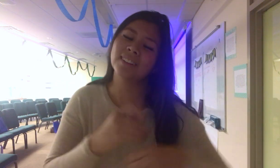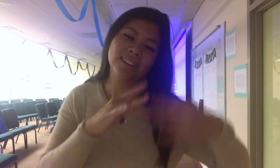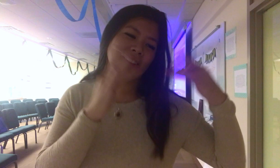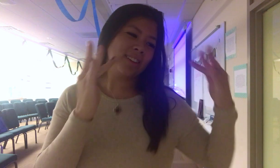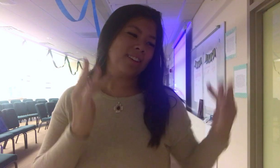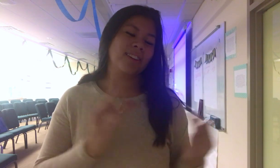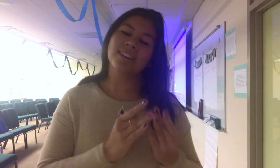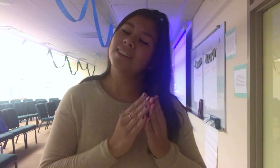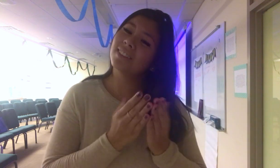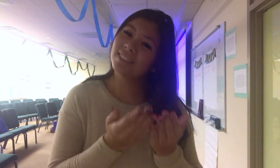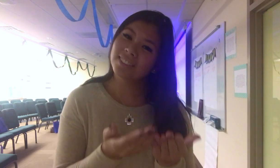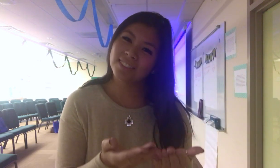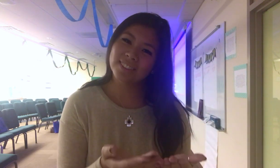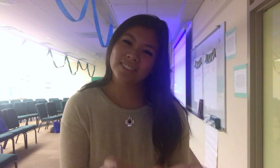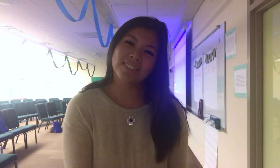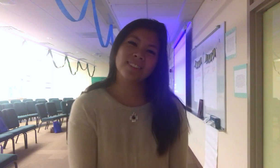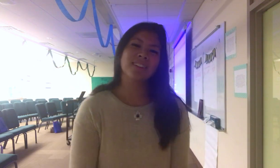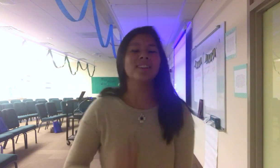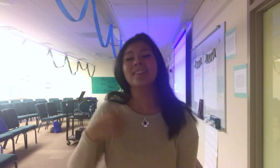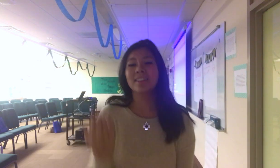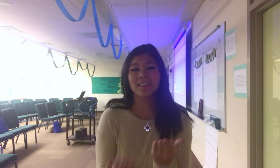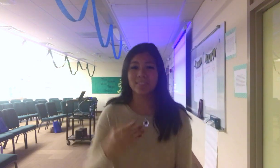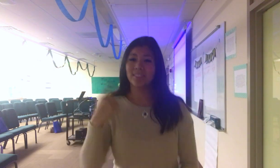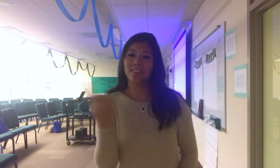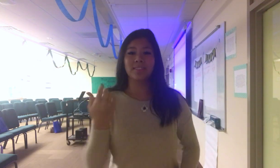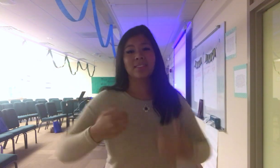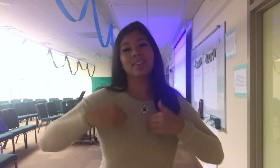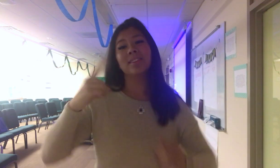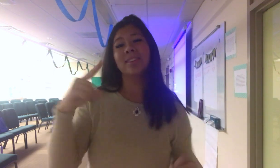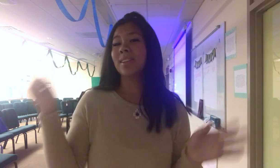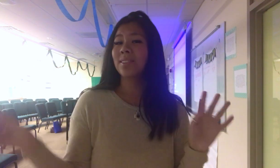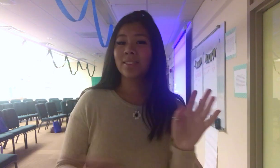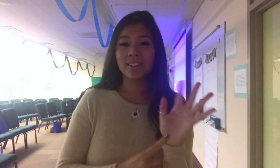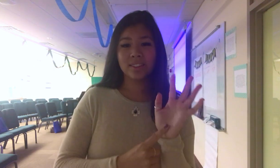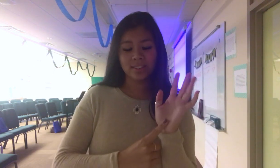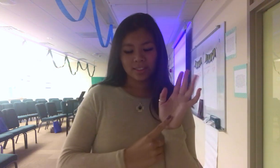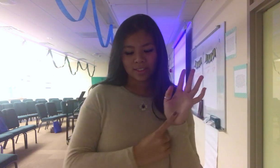heart open I might only have one match